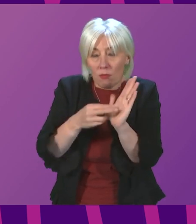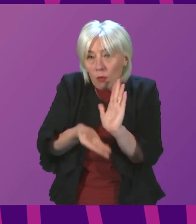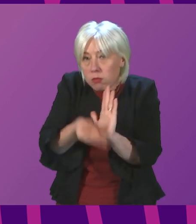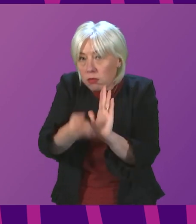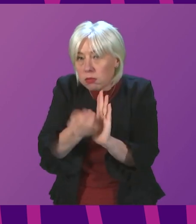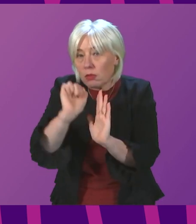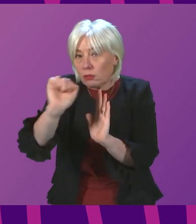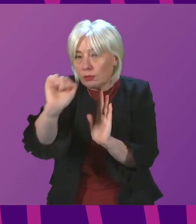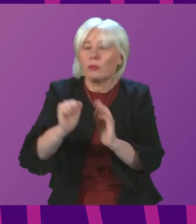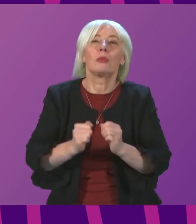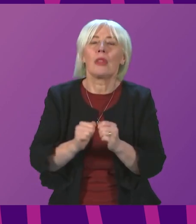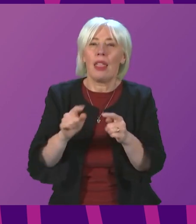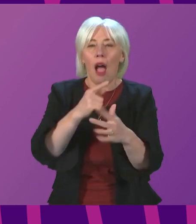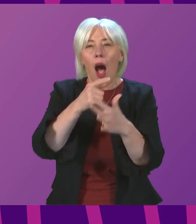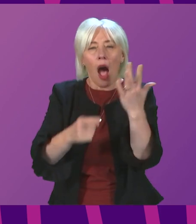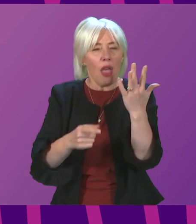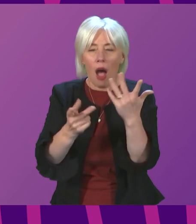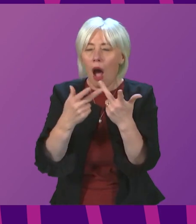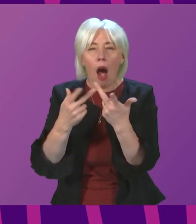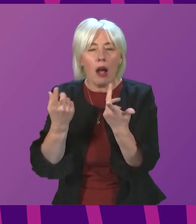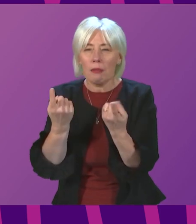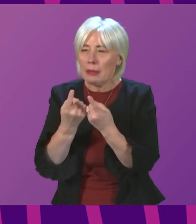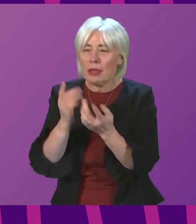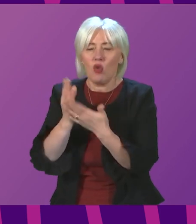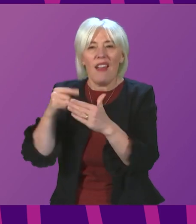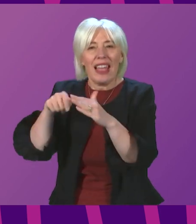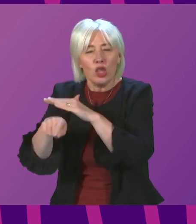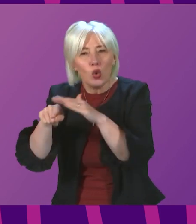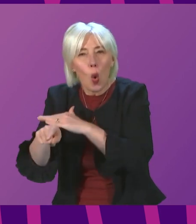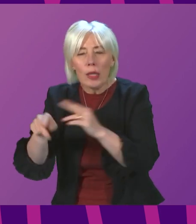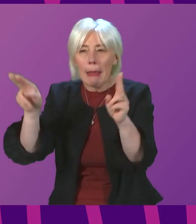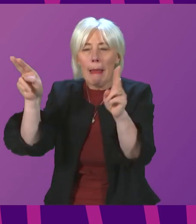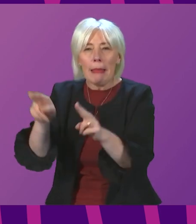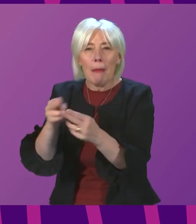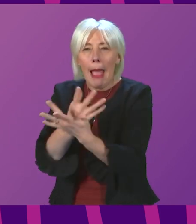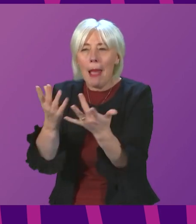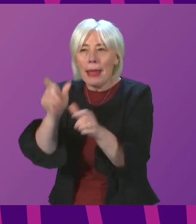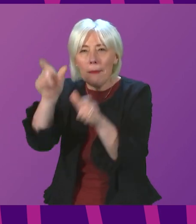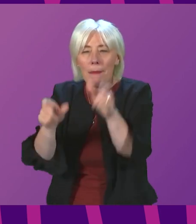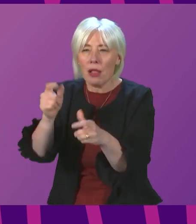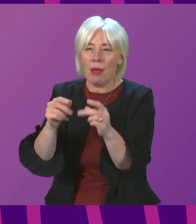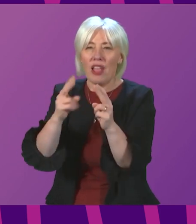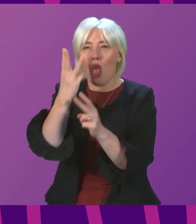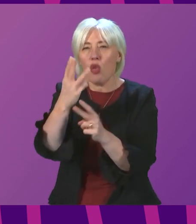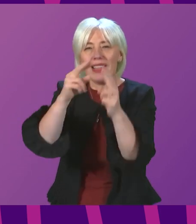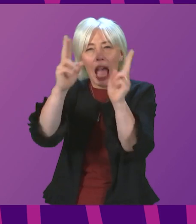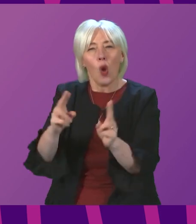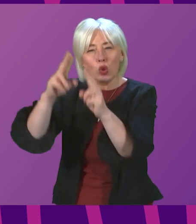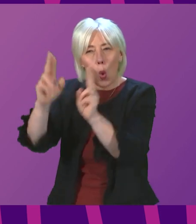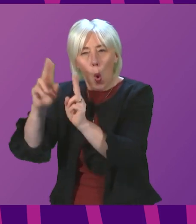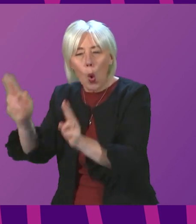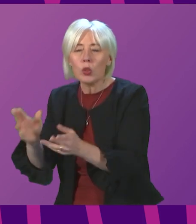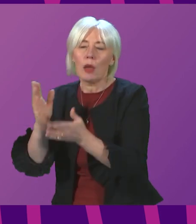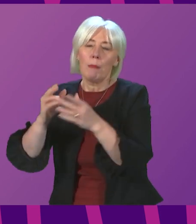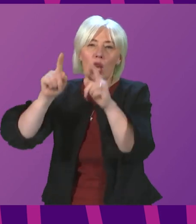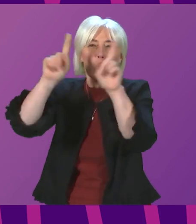And take all the other precautions that we know make a difference. If you are meeting indoors, limit the number of households in the group to three at most and keep windows open. Work